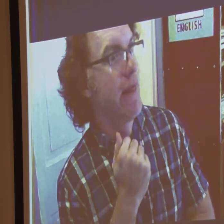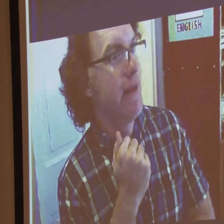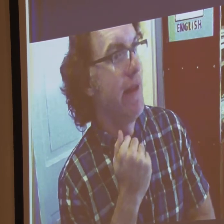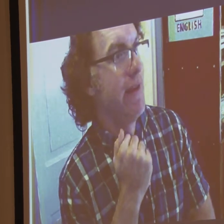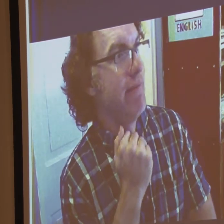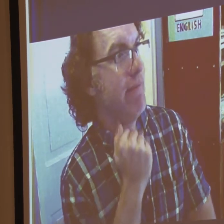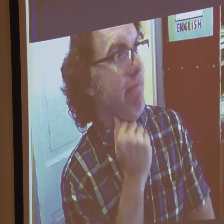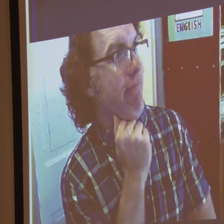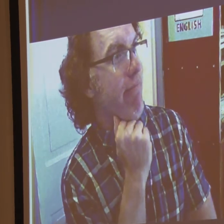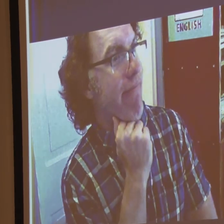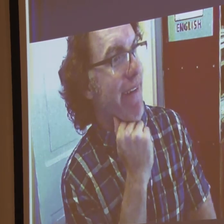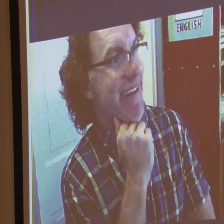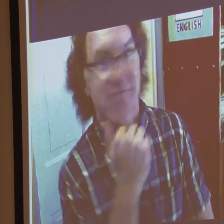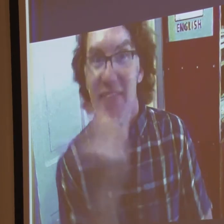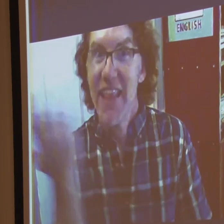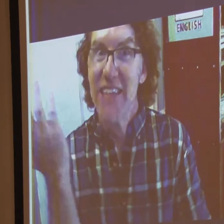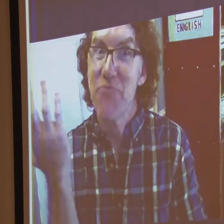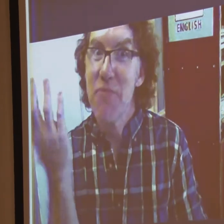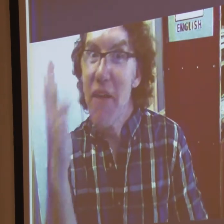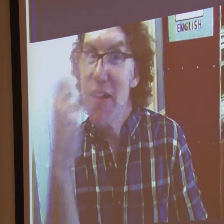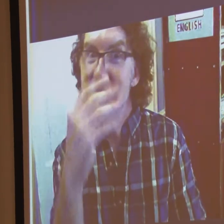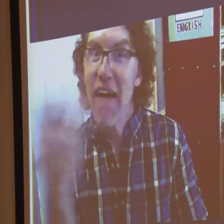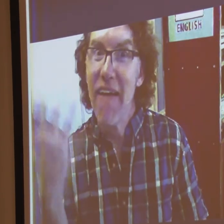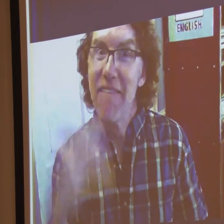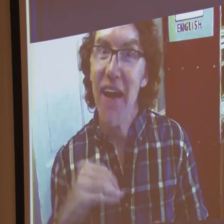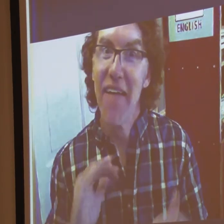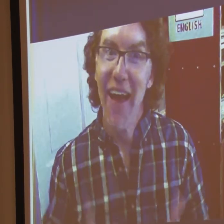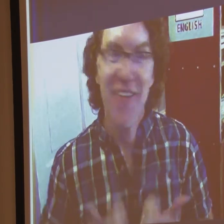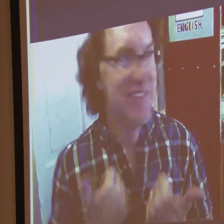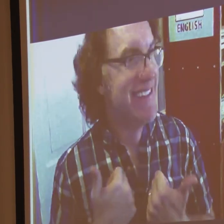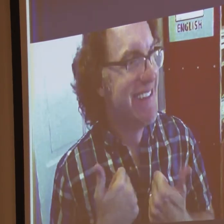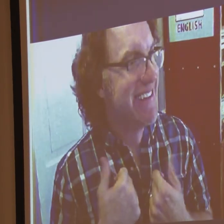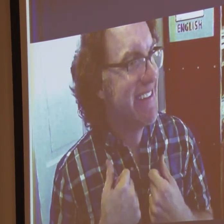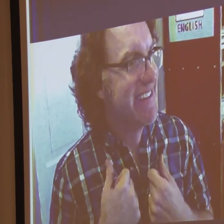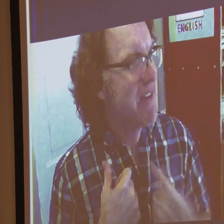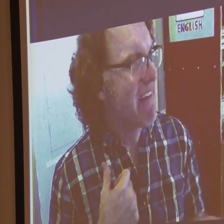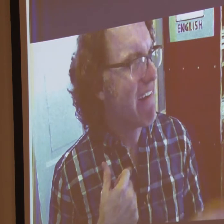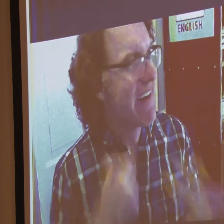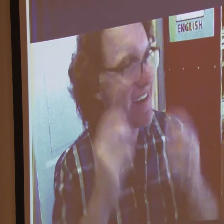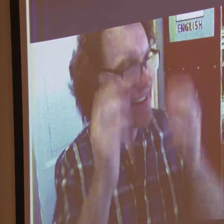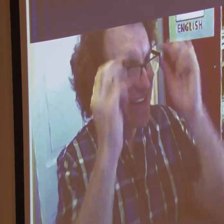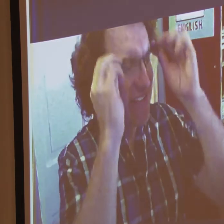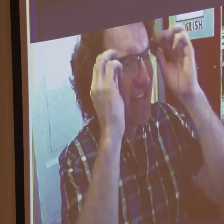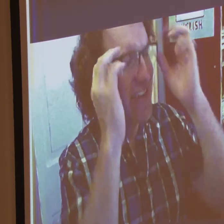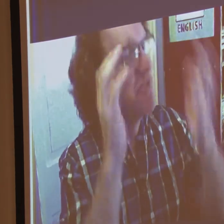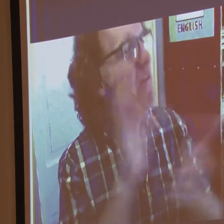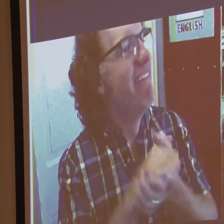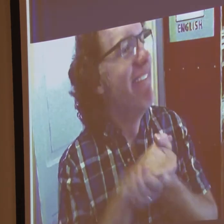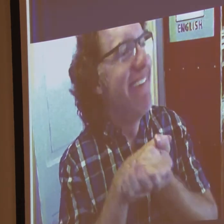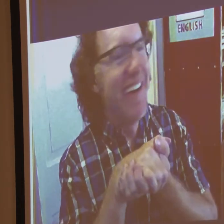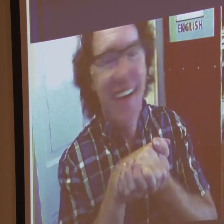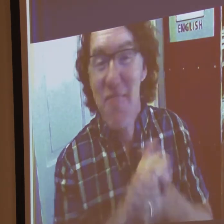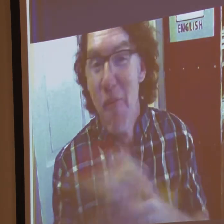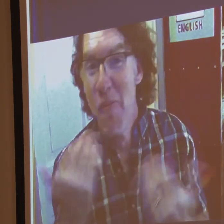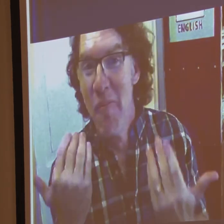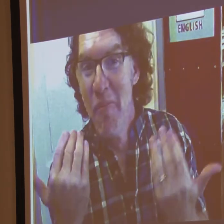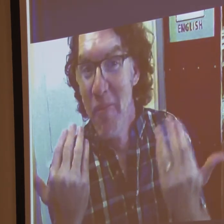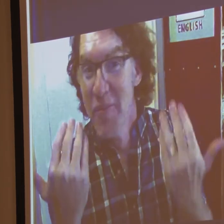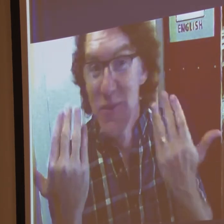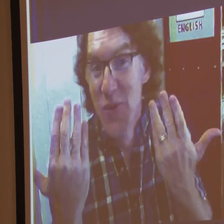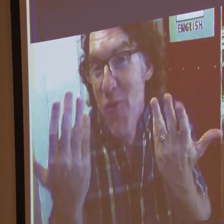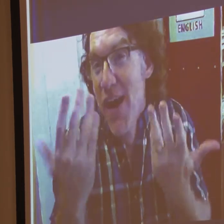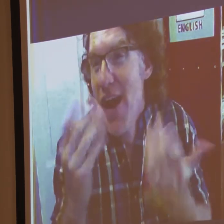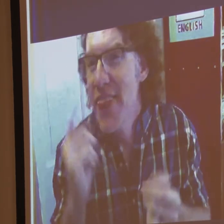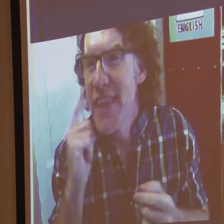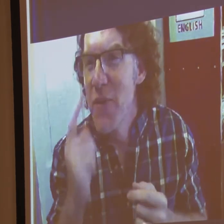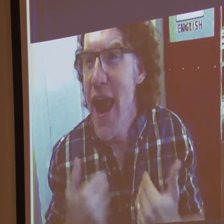Okay, so that's pretty much my life with